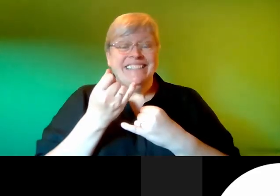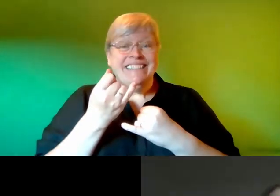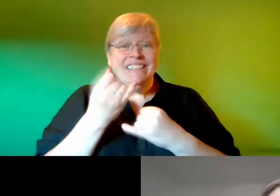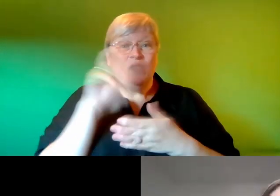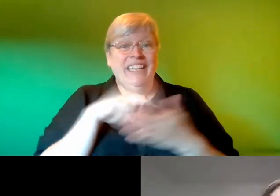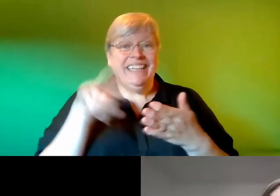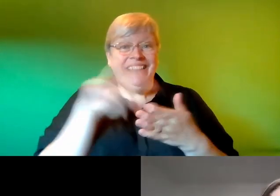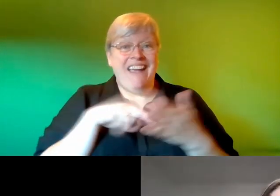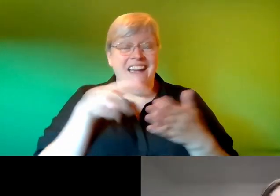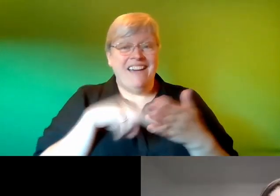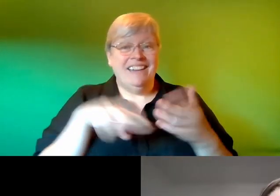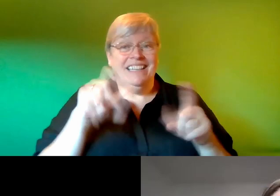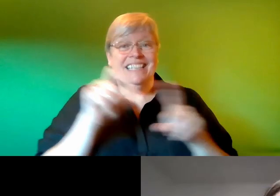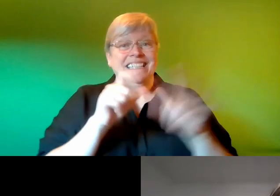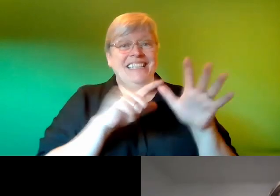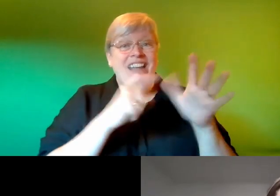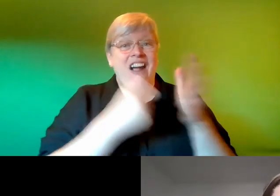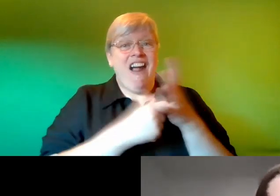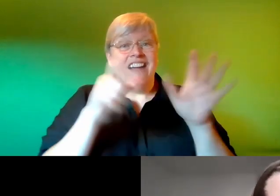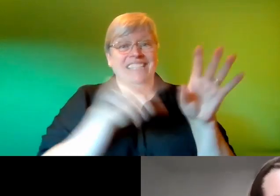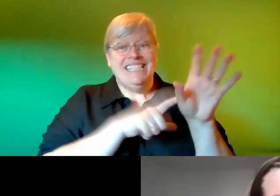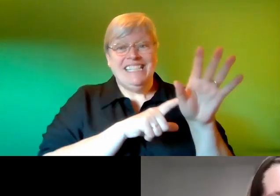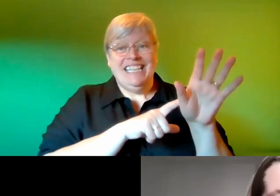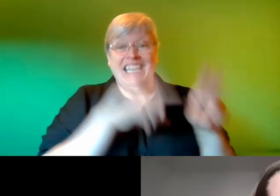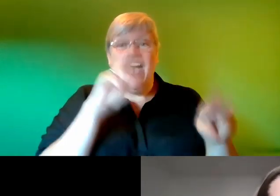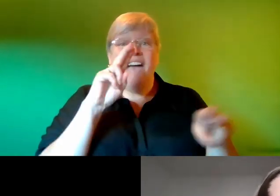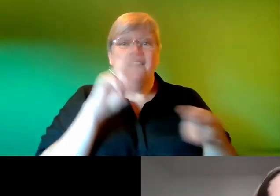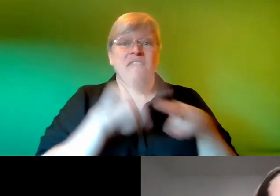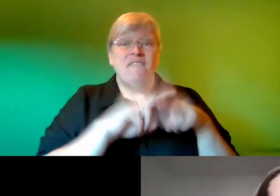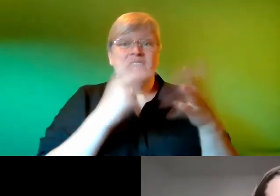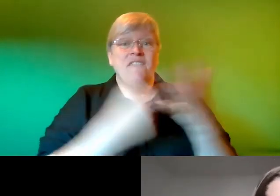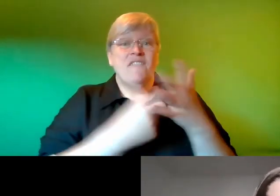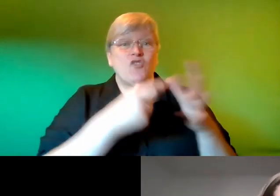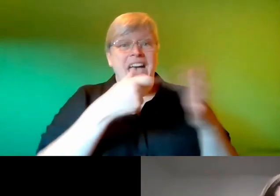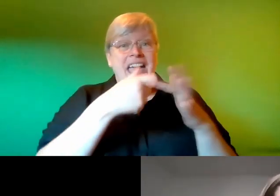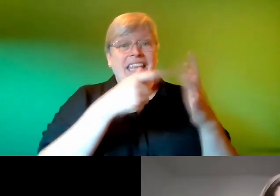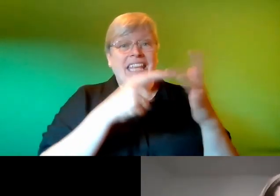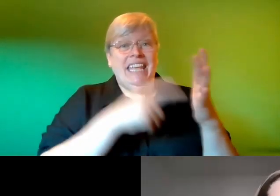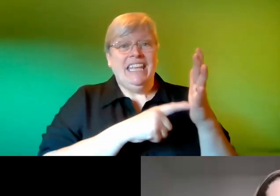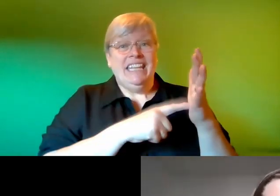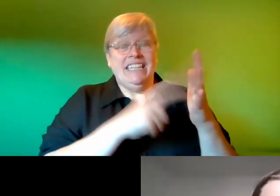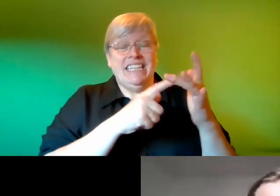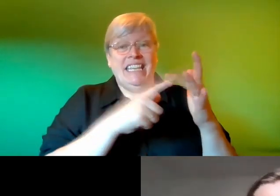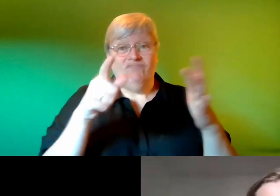um darcy from kitty um who has an amazing haiku relating to aberdeen and